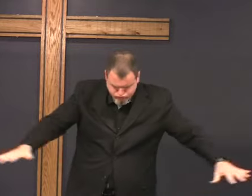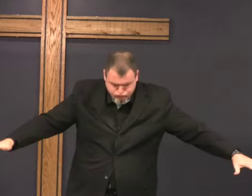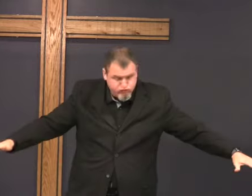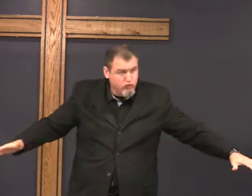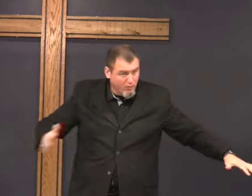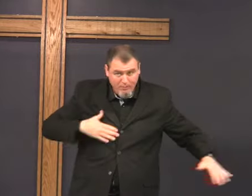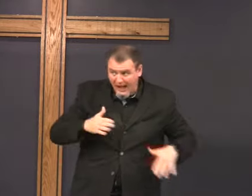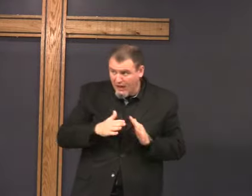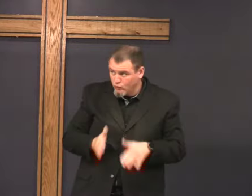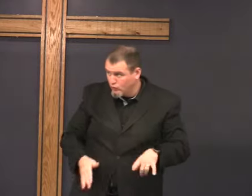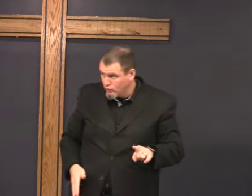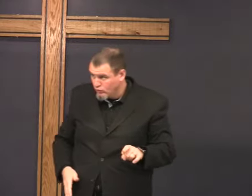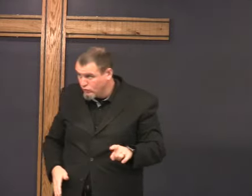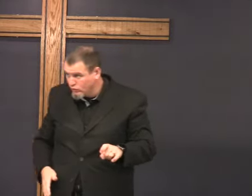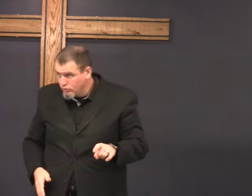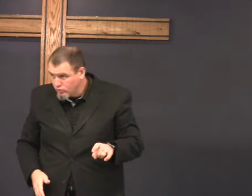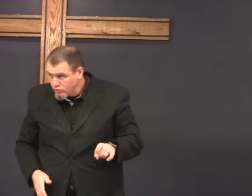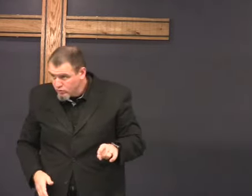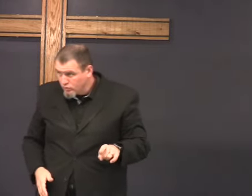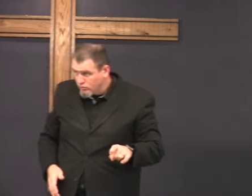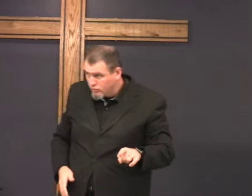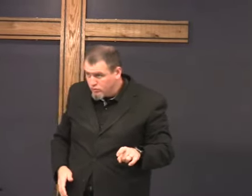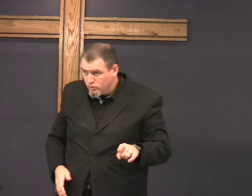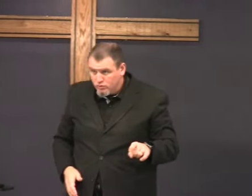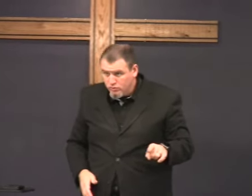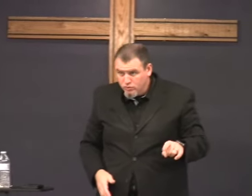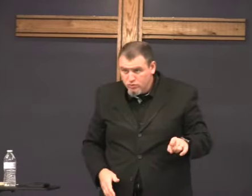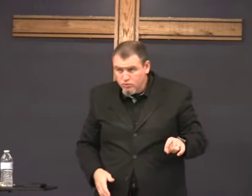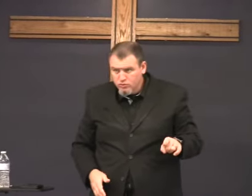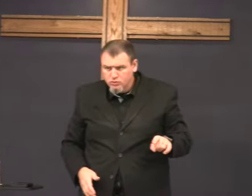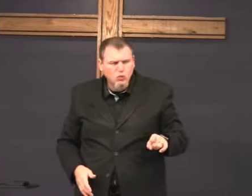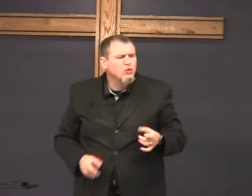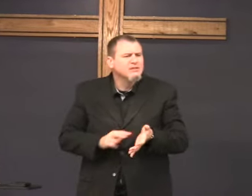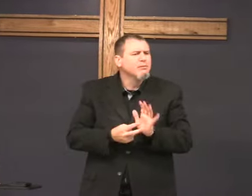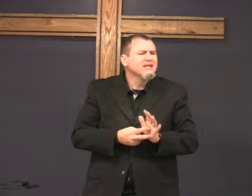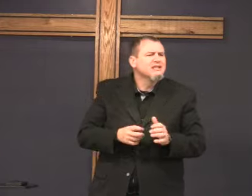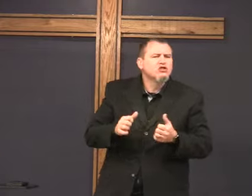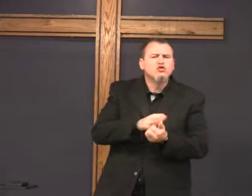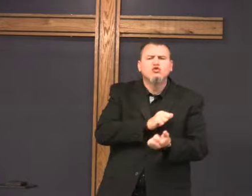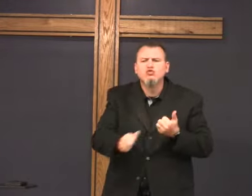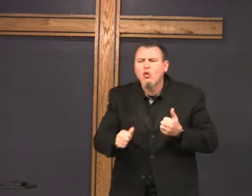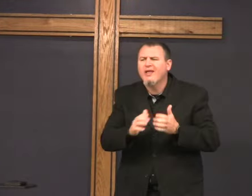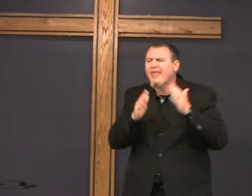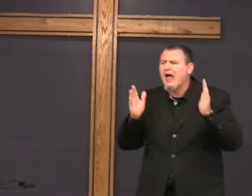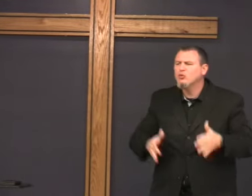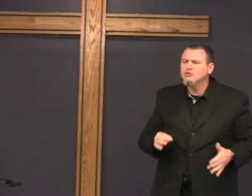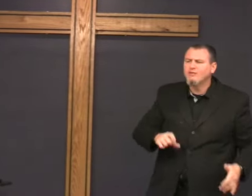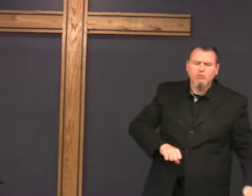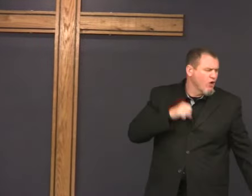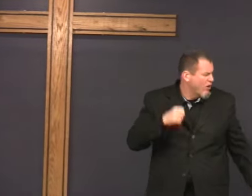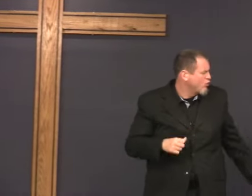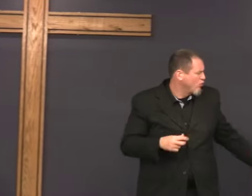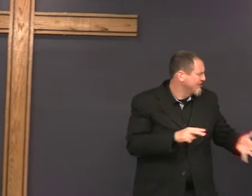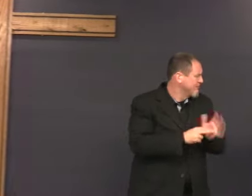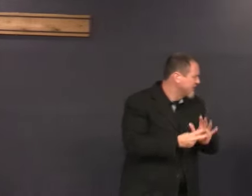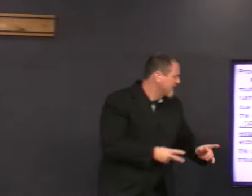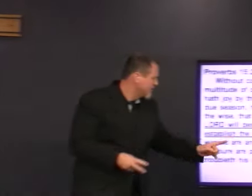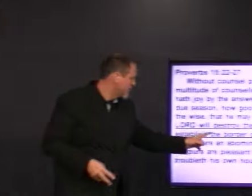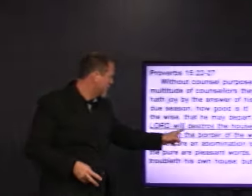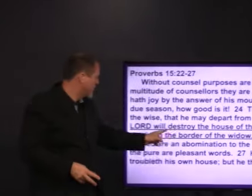some kind of meteor from heaven and destroy my house? He's talking about